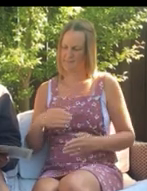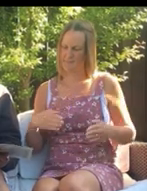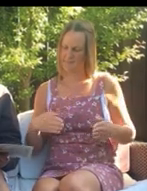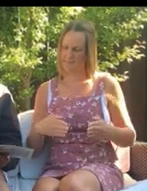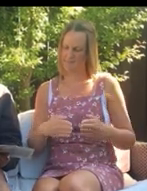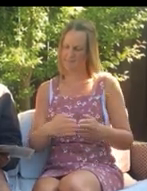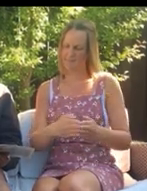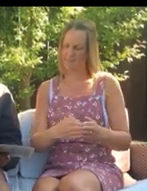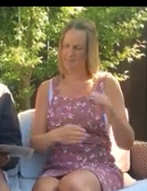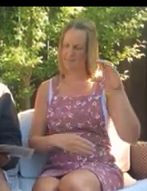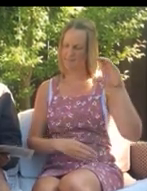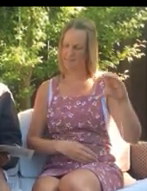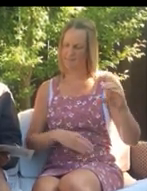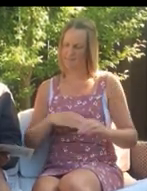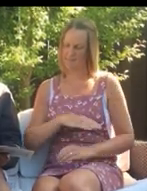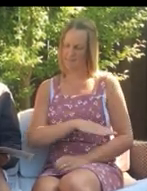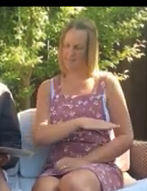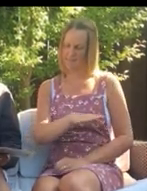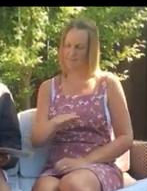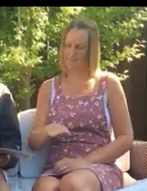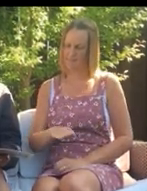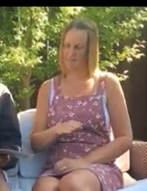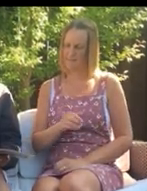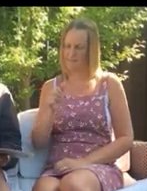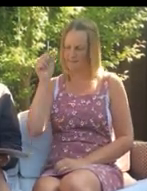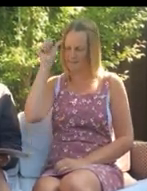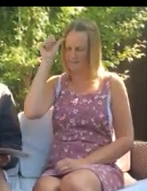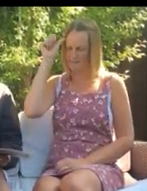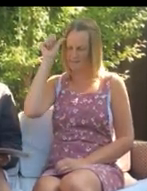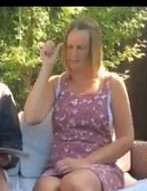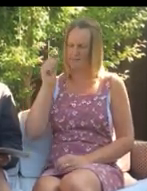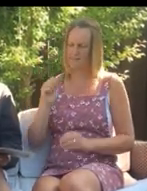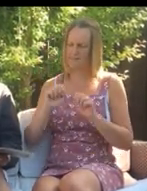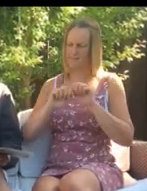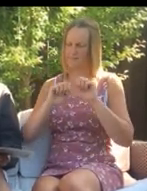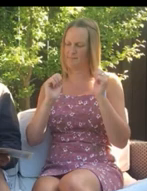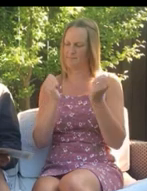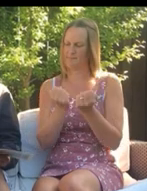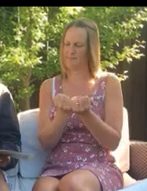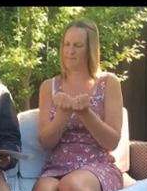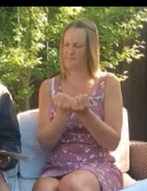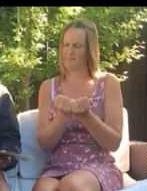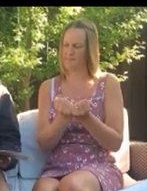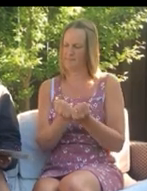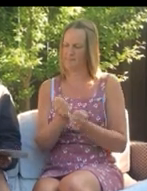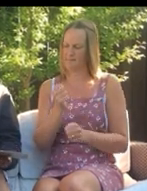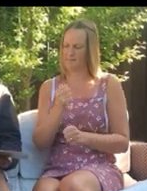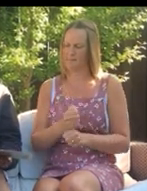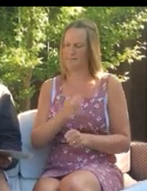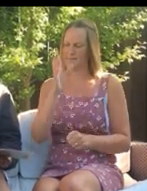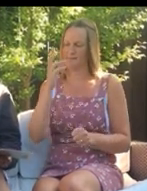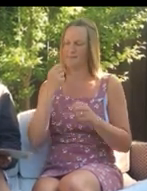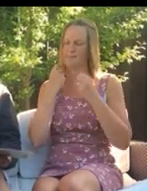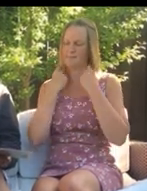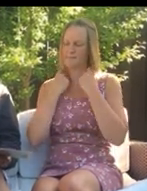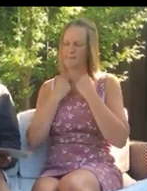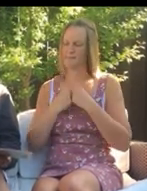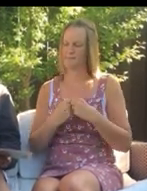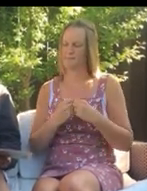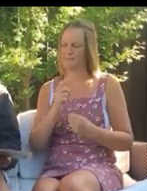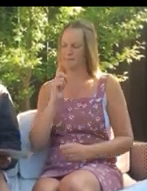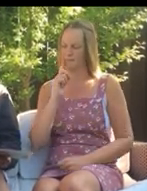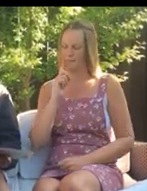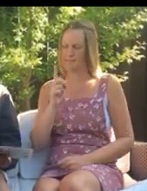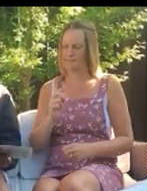A strange ship sailed to Chapel Island. No one knows who were the crew. Perhaps the treasure is on board,